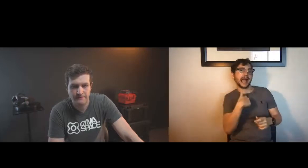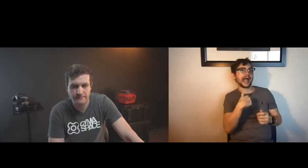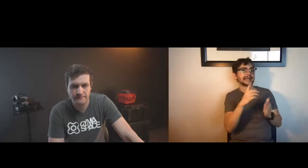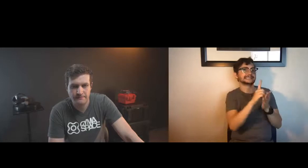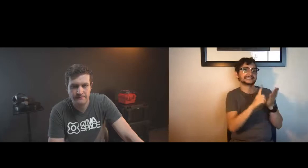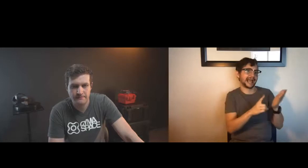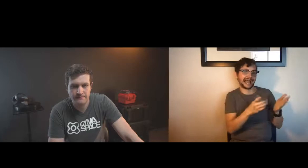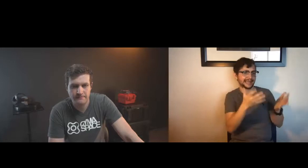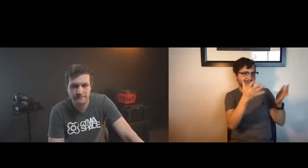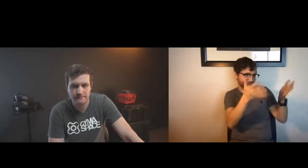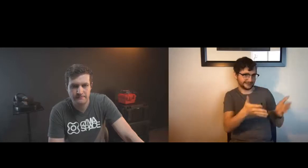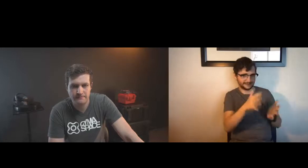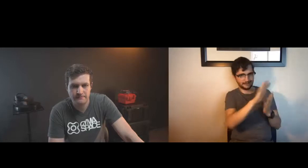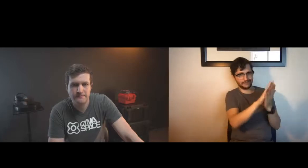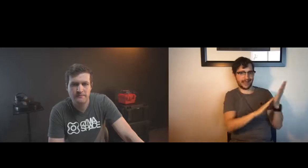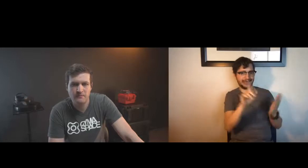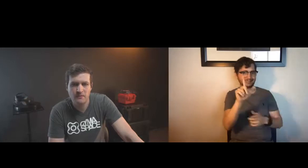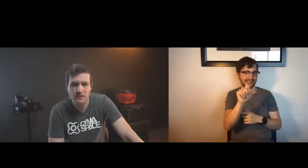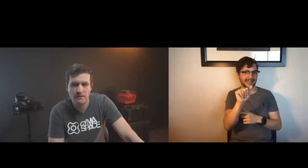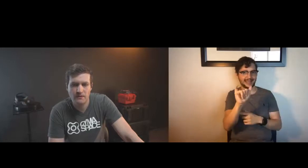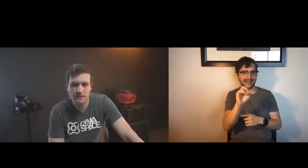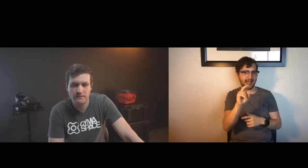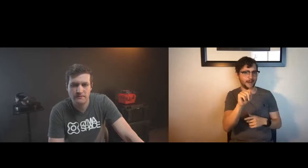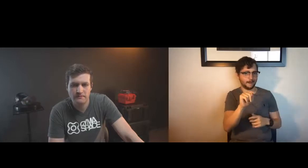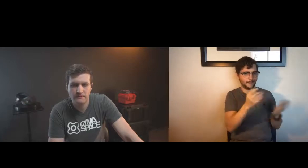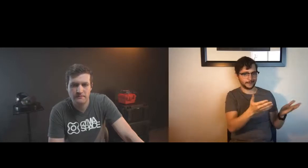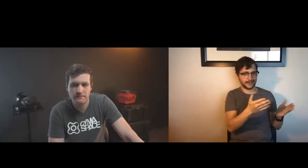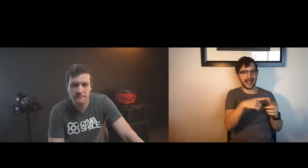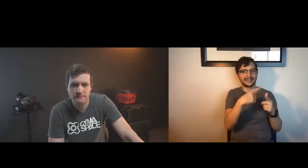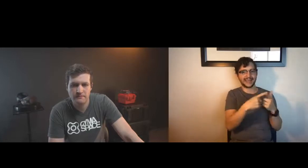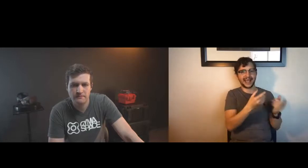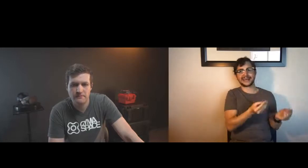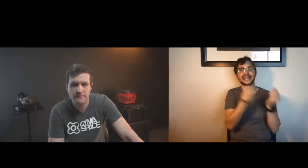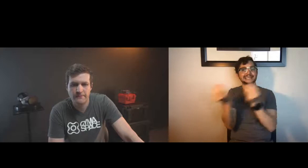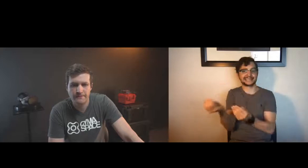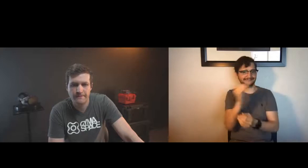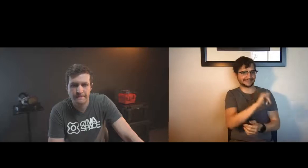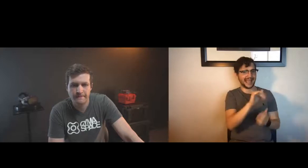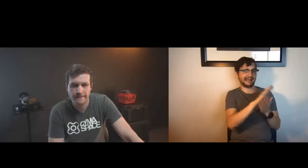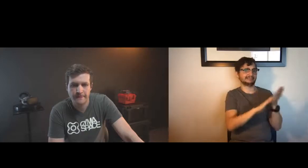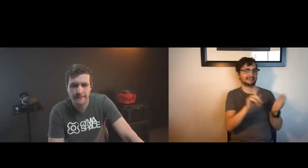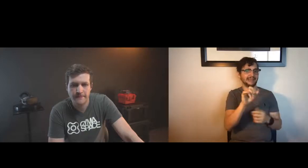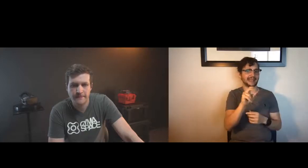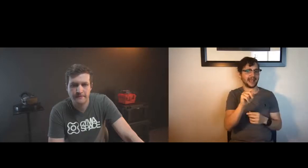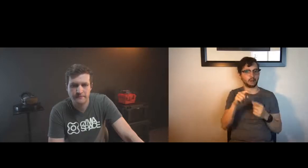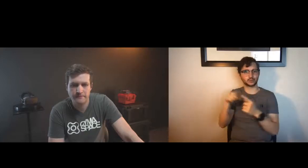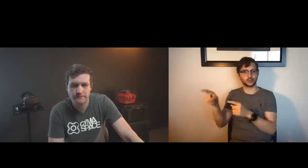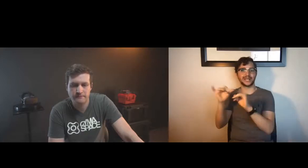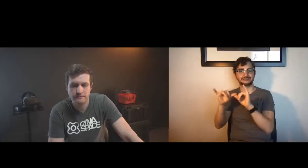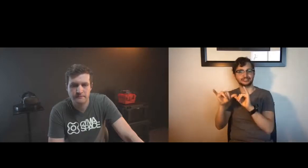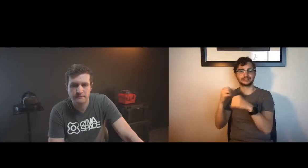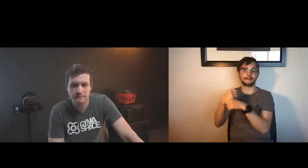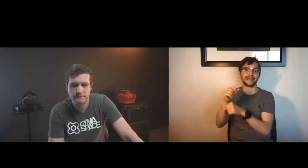for websites let's say that i design a layout for you know